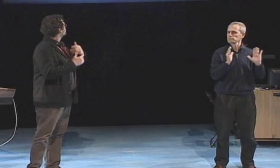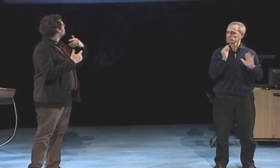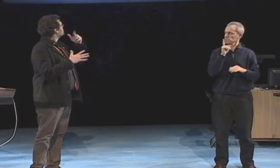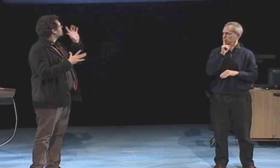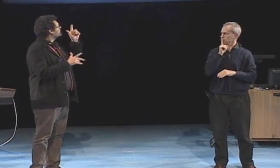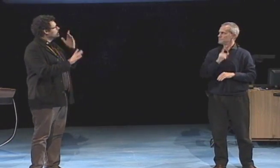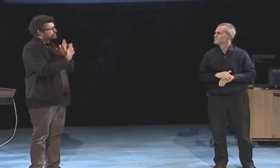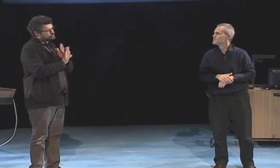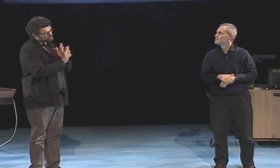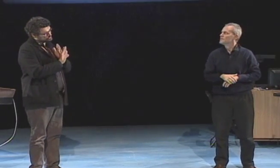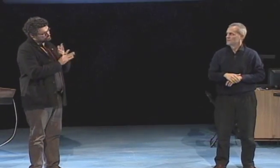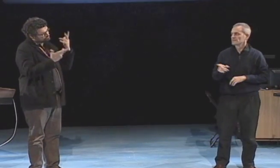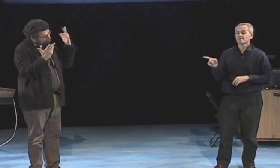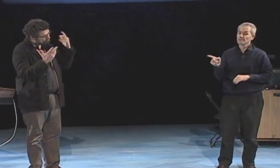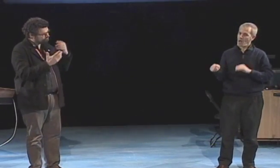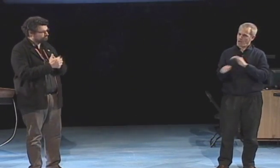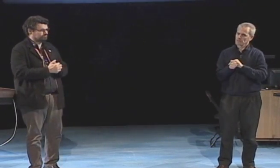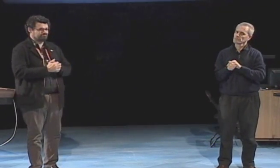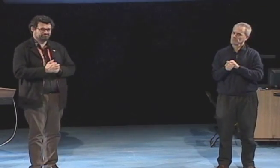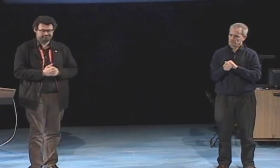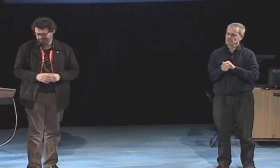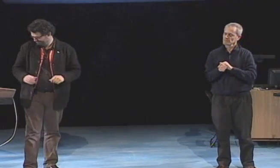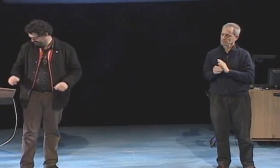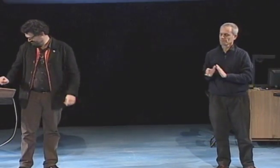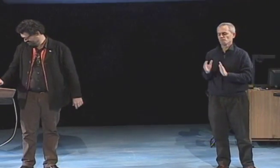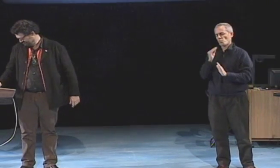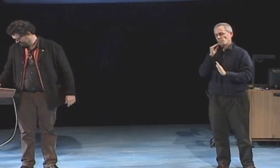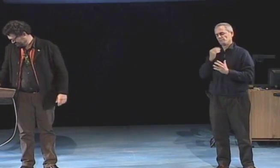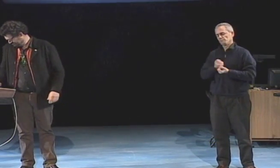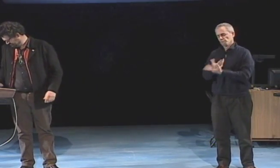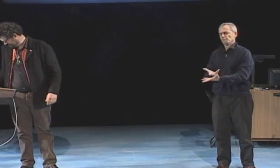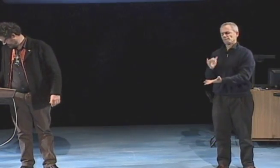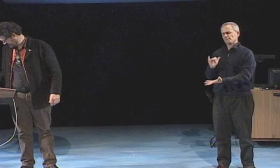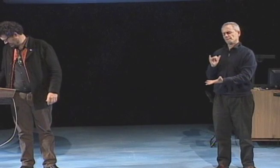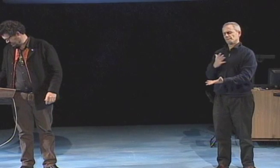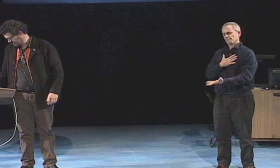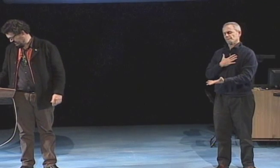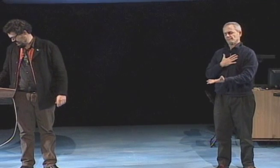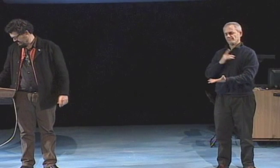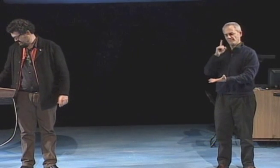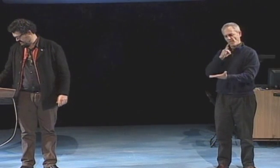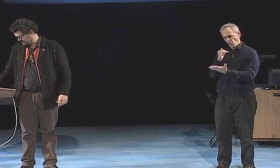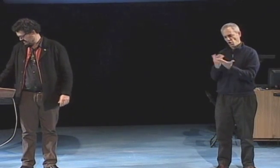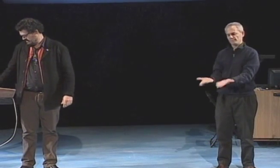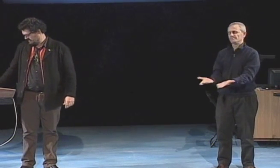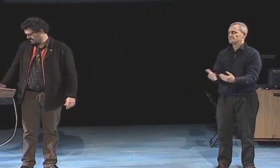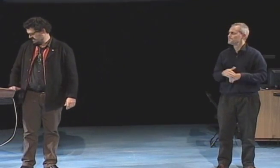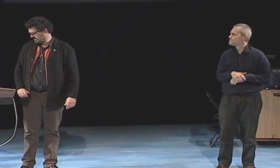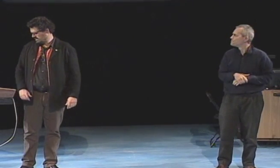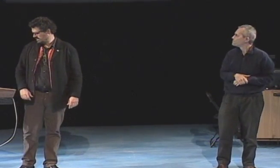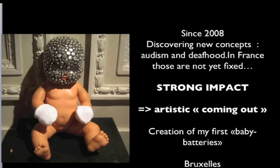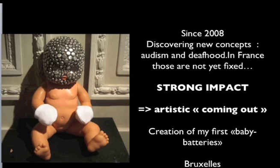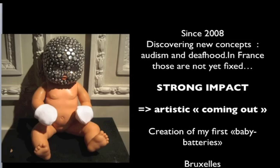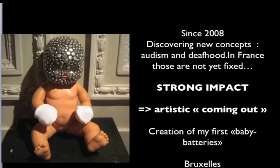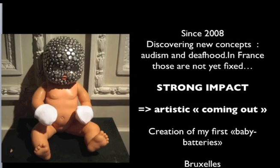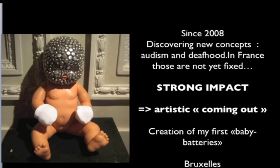echoing the shape of the diactal slash through the ear.